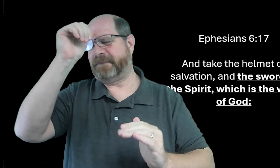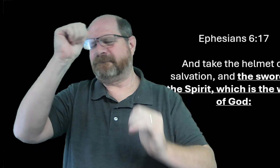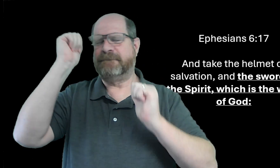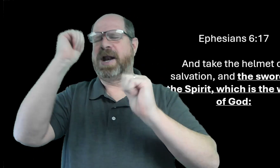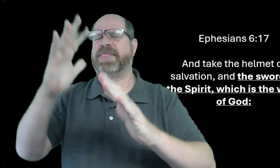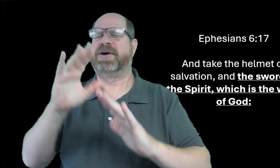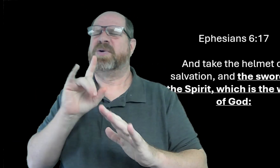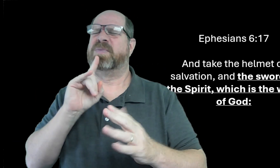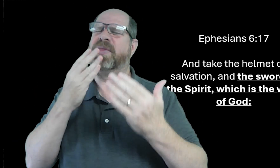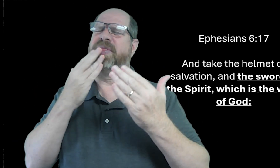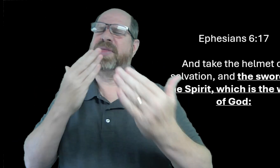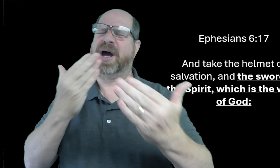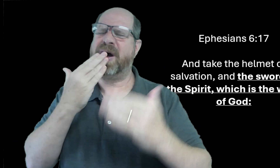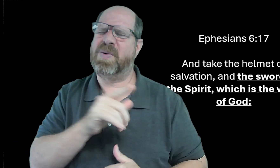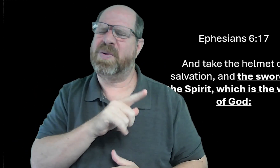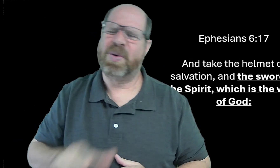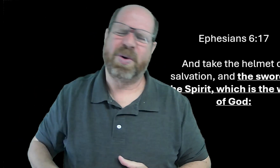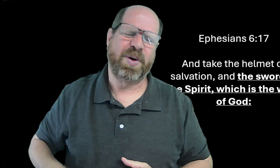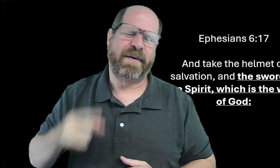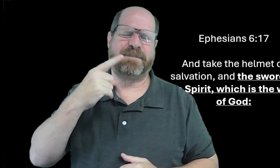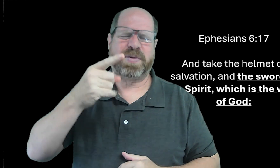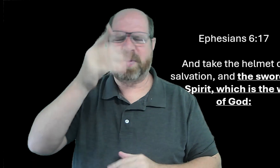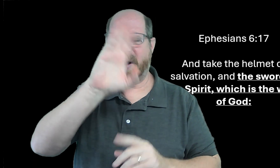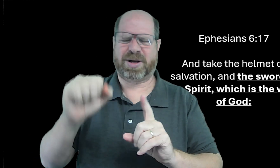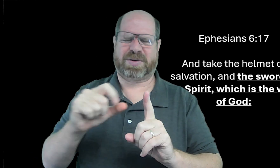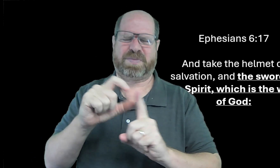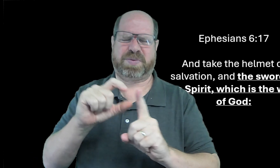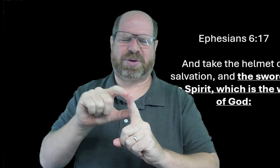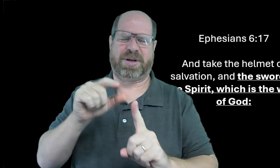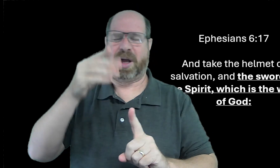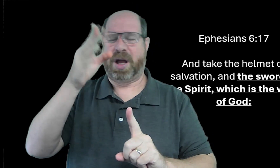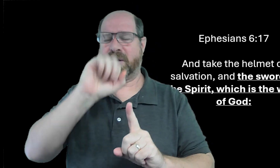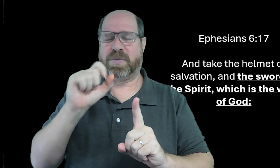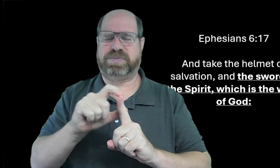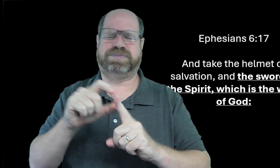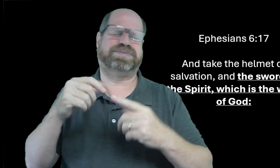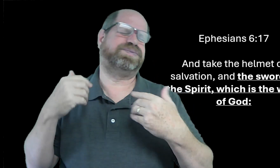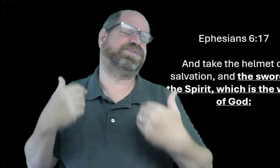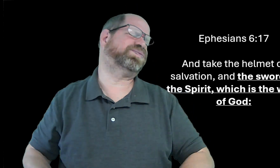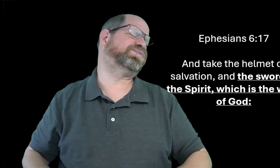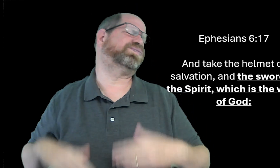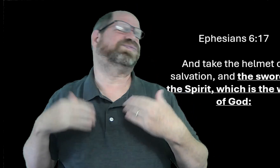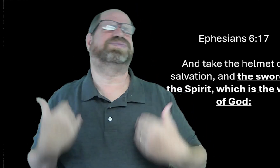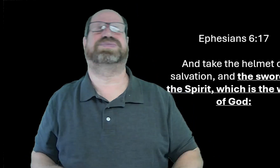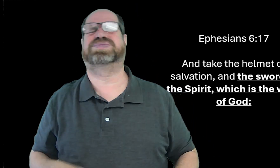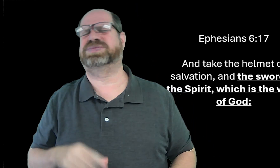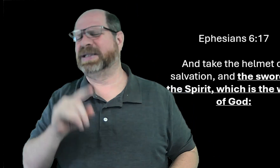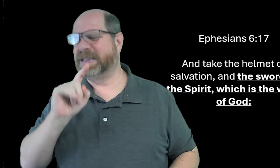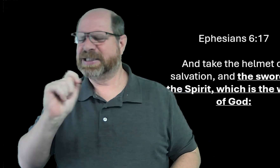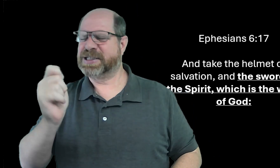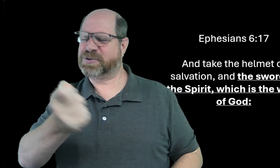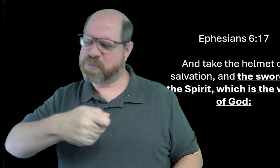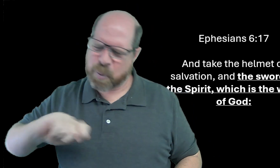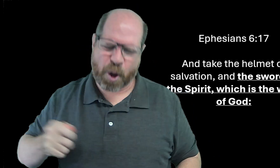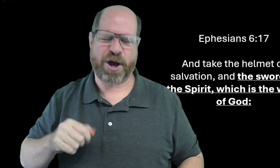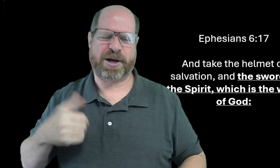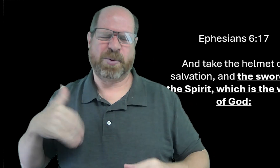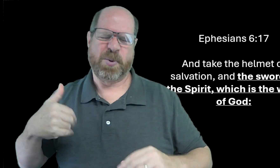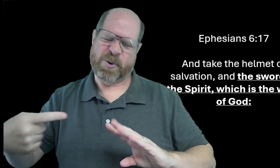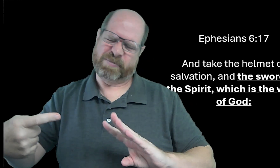heavenly father we really thank you lord for your word oh it's amazing the sword